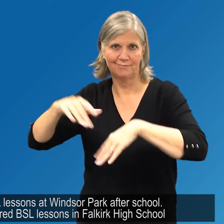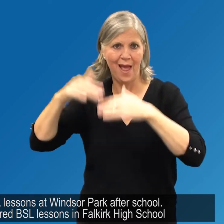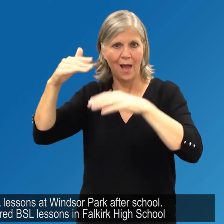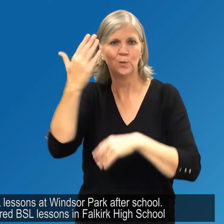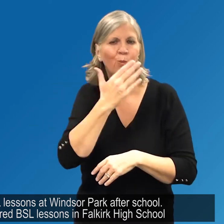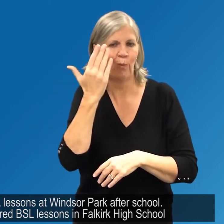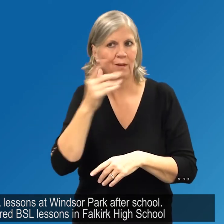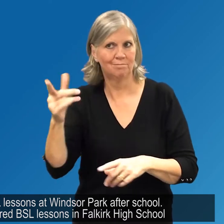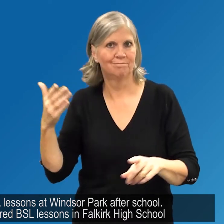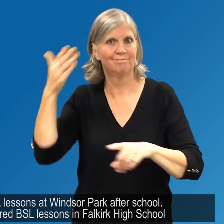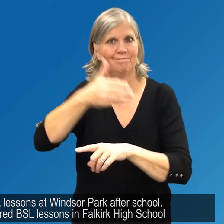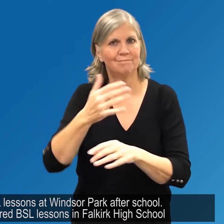Windsor Park after school.